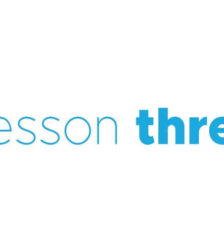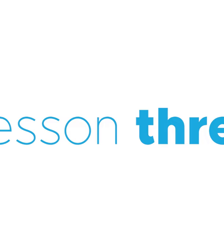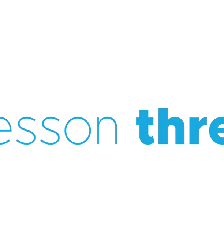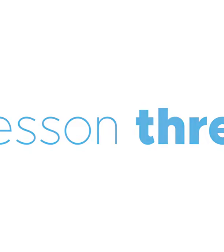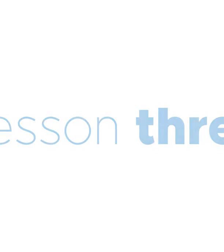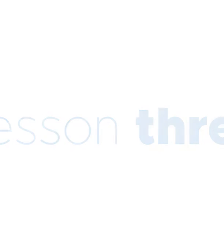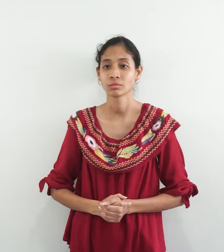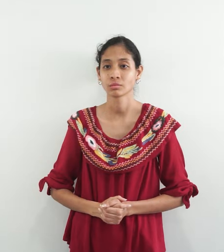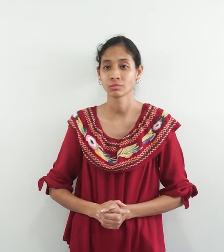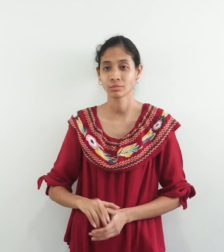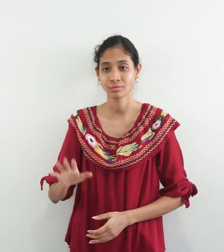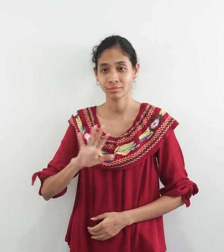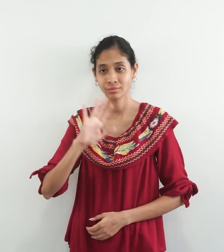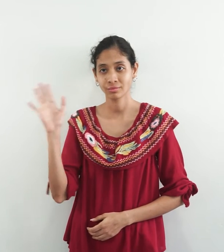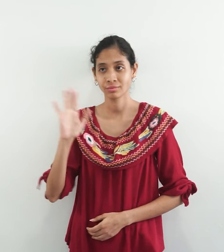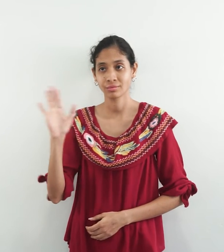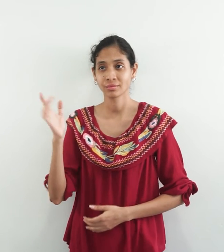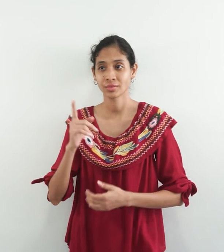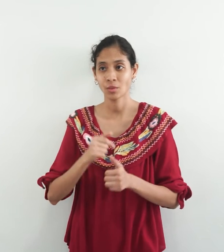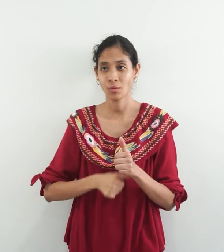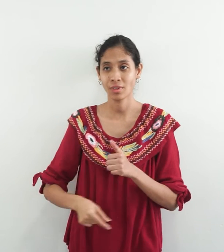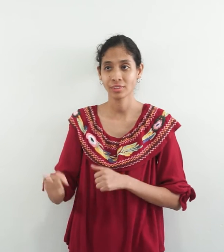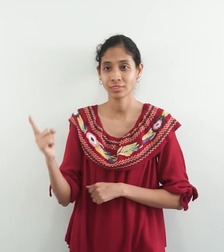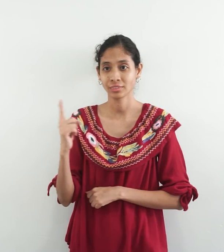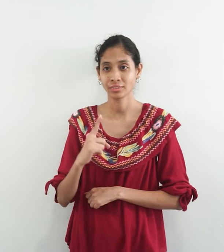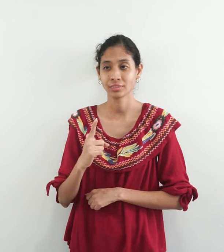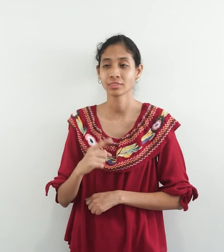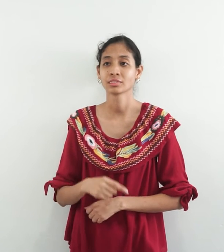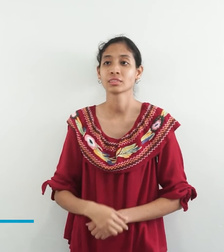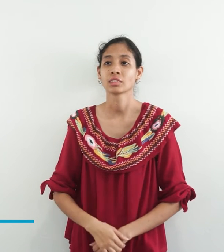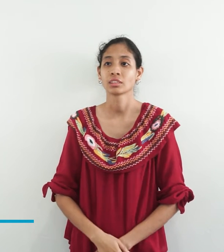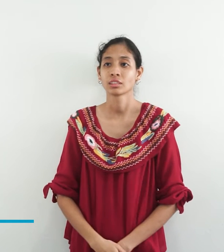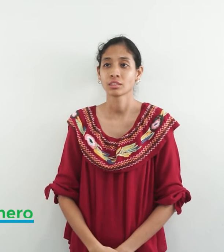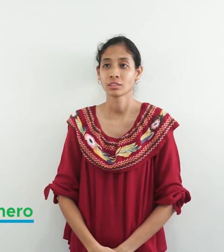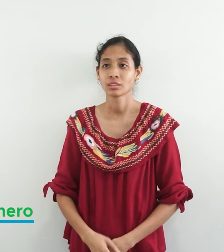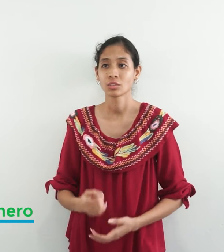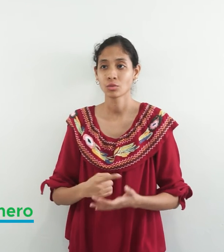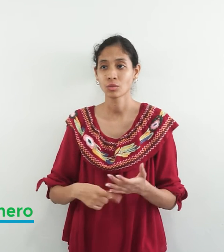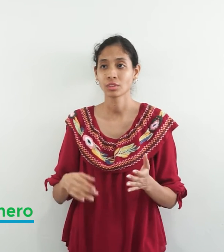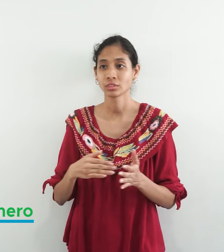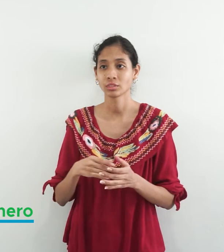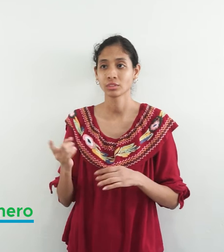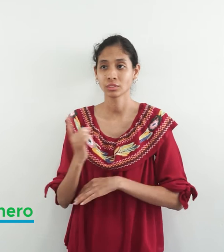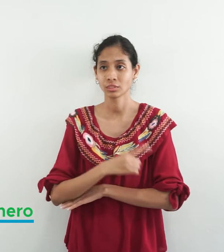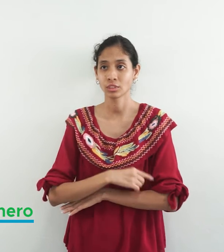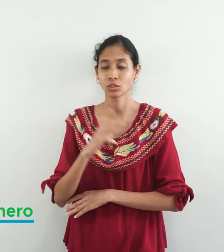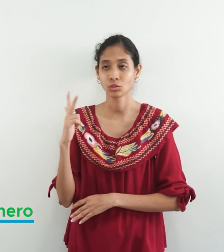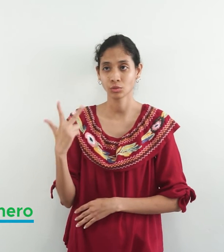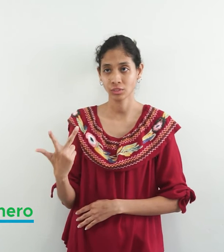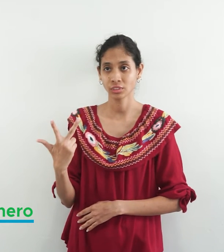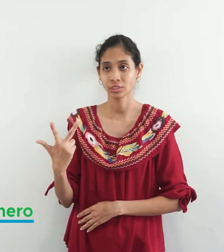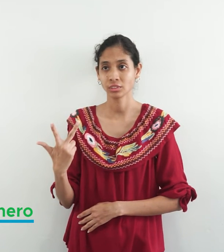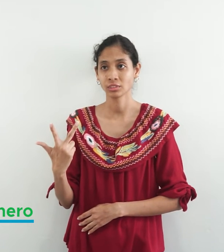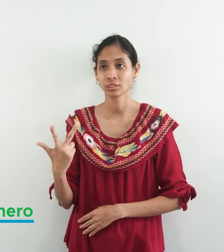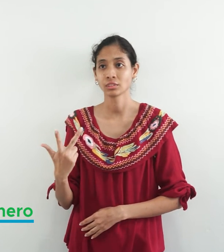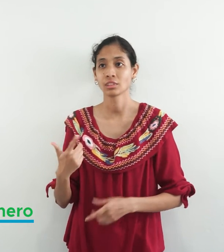Hi everyone. This is day 3. Let us review